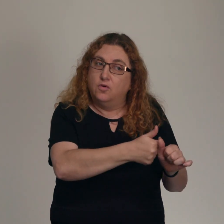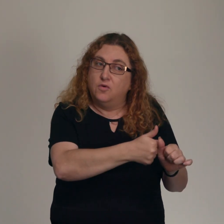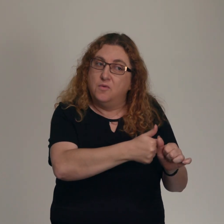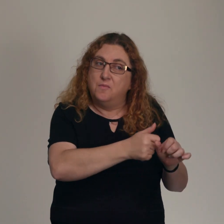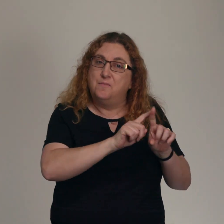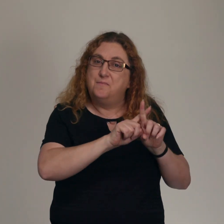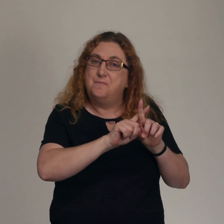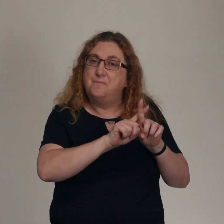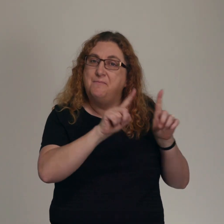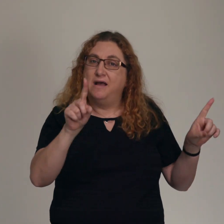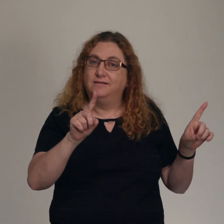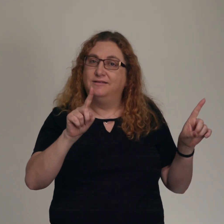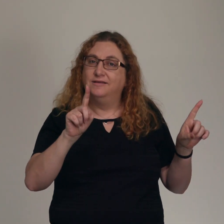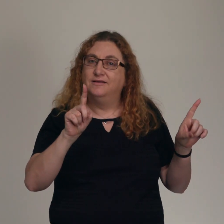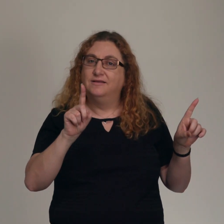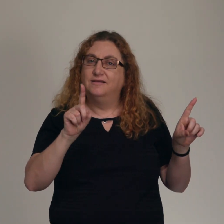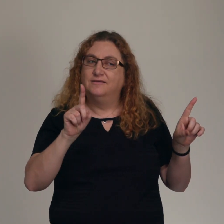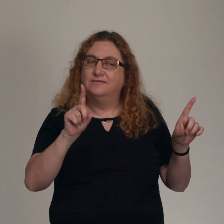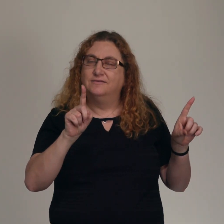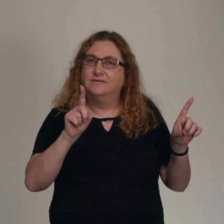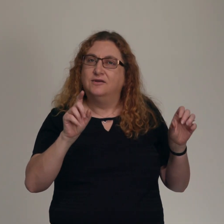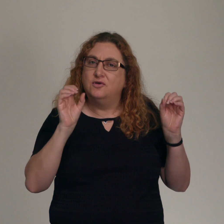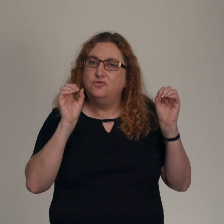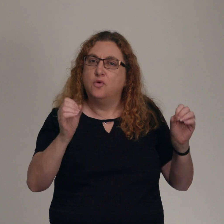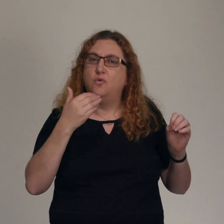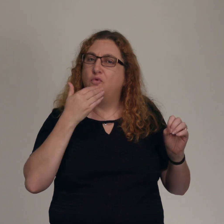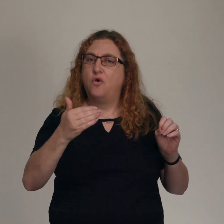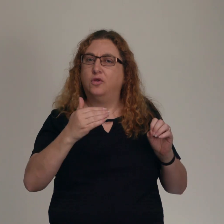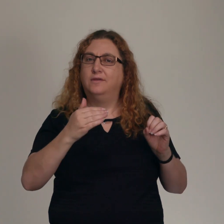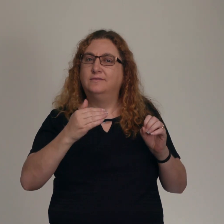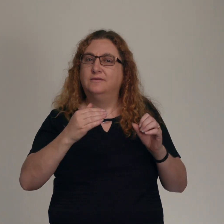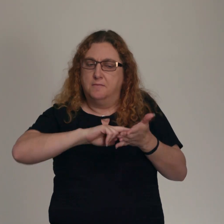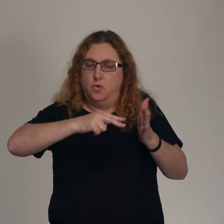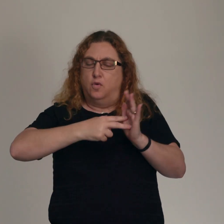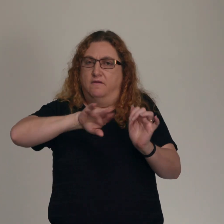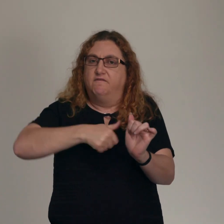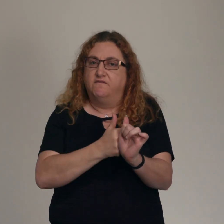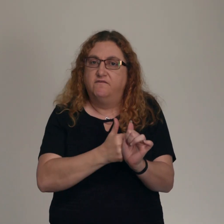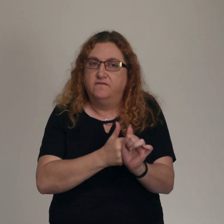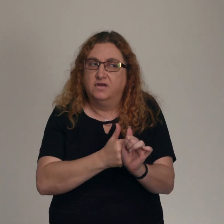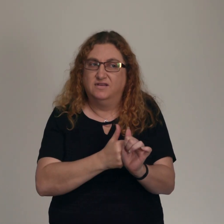being in place. The Pharisees were hypocrites. They did stuff.